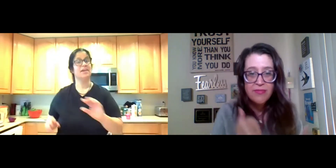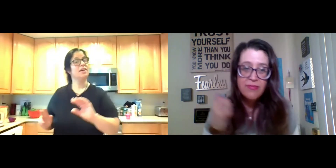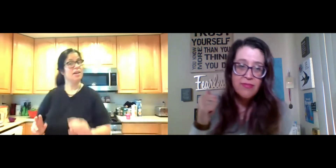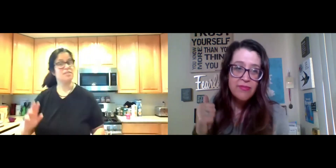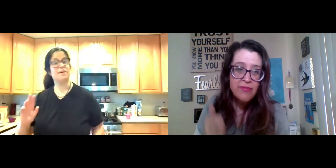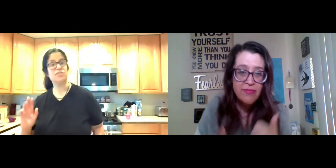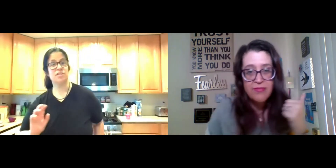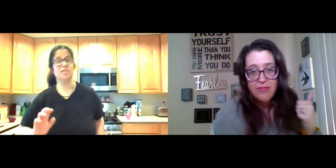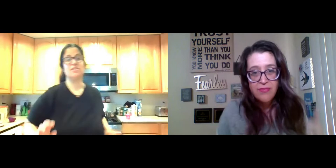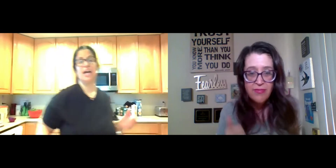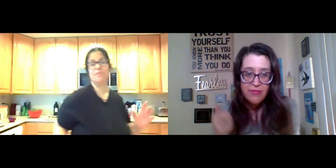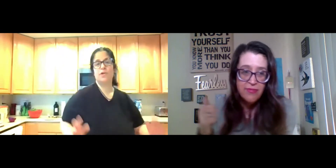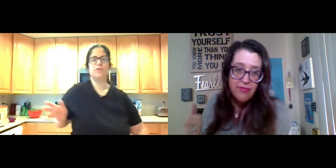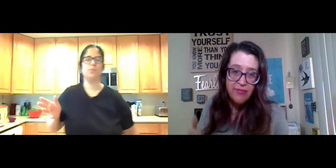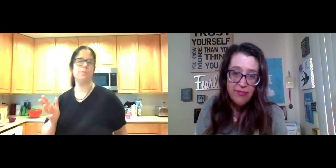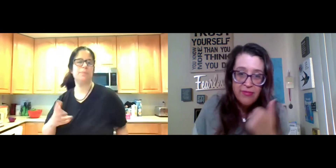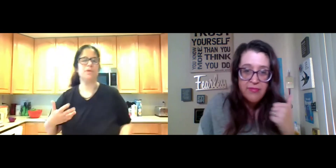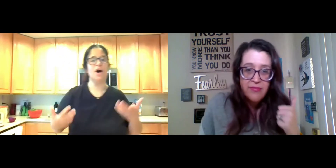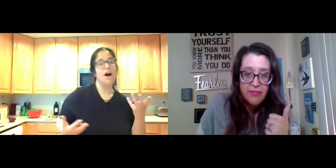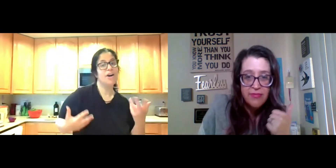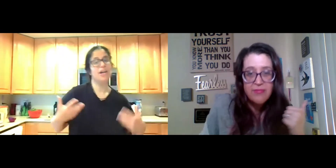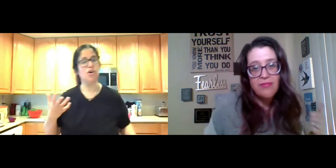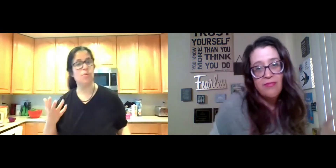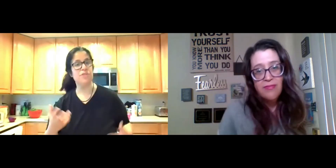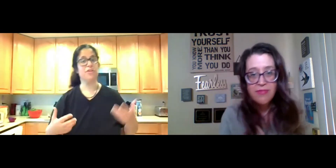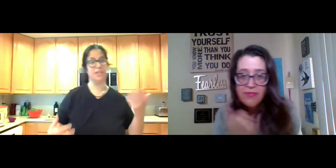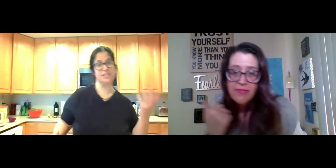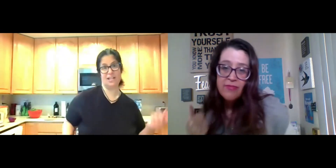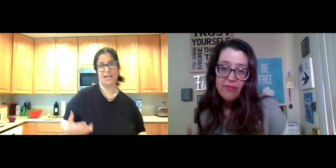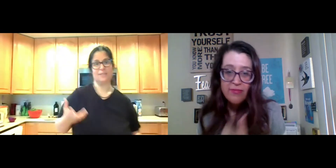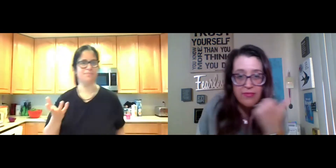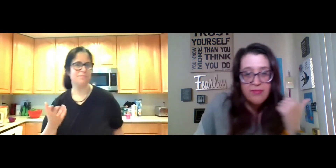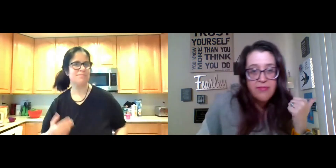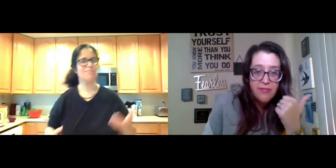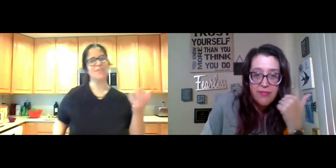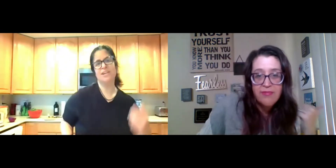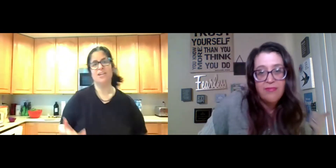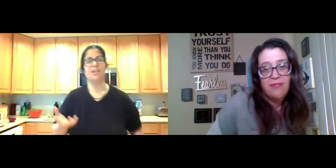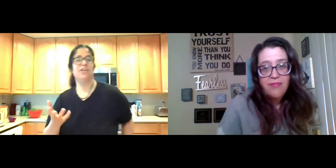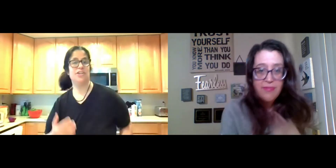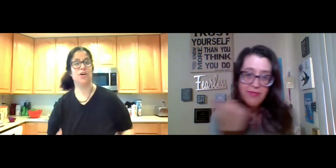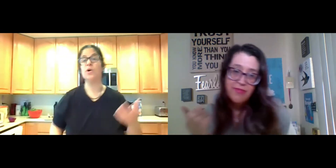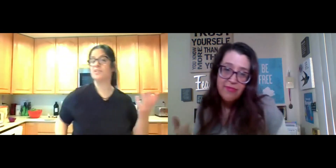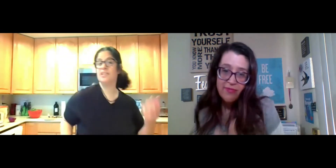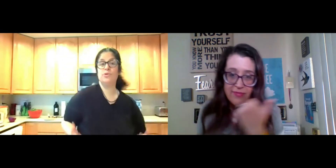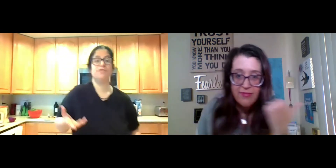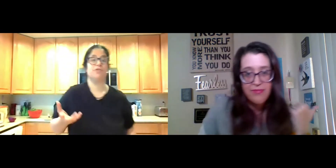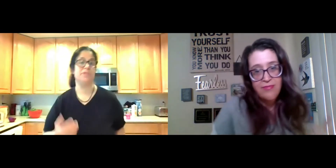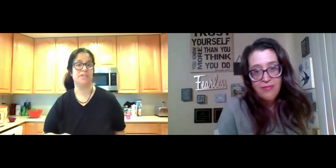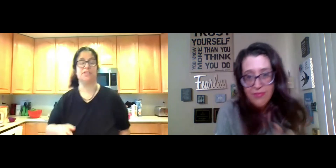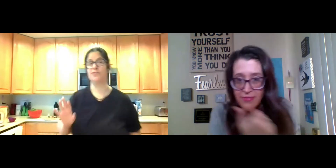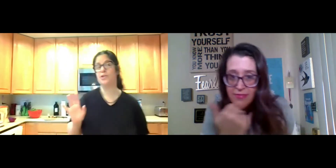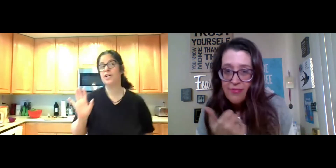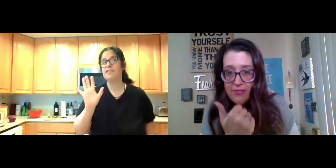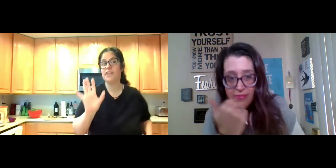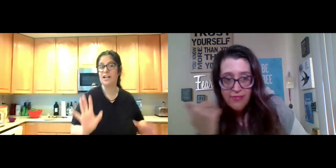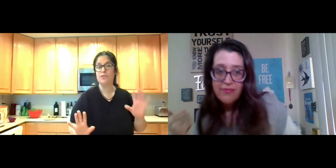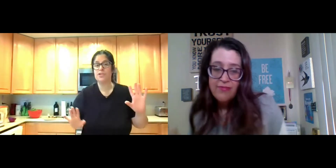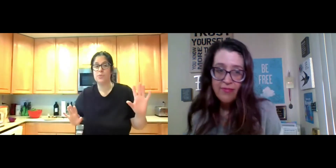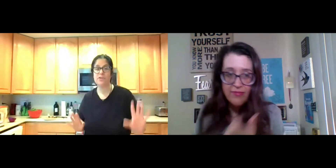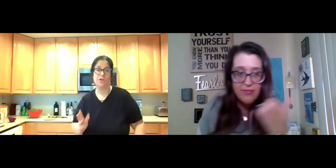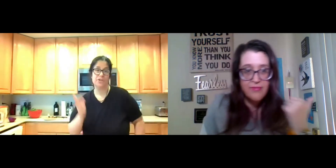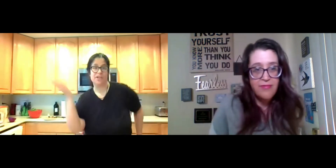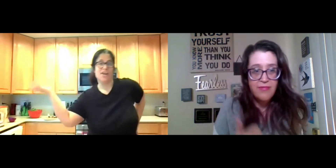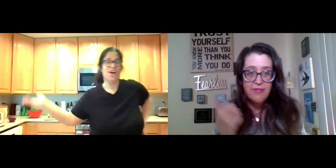And especially in this time of COVID, when people are at home with their kids a lot, you know, what are they doing for PE? If you don't have